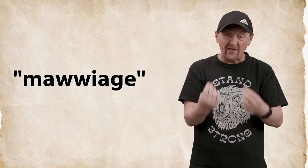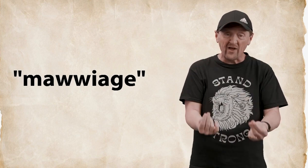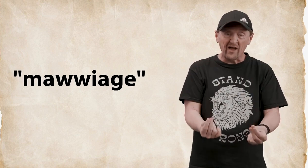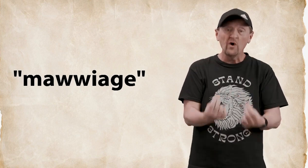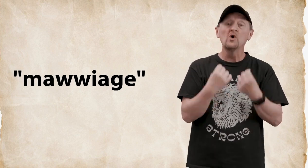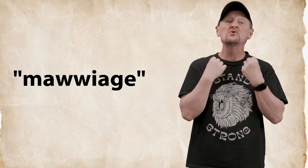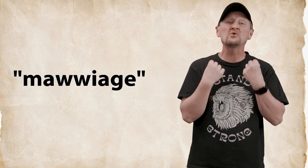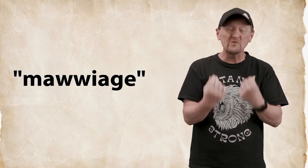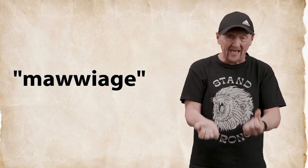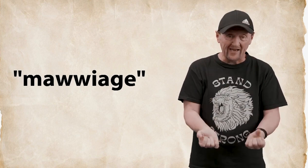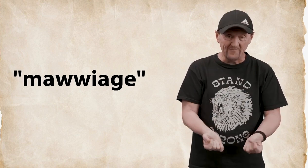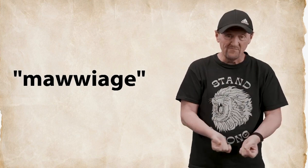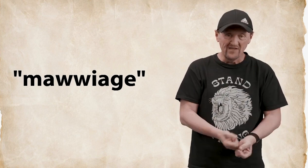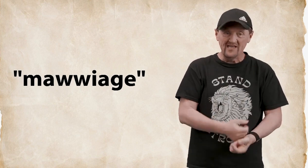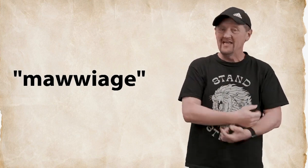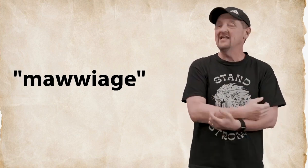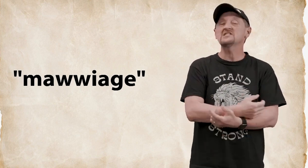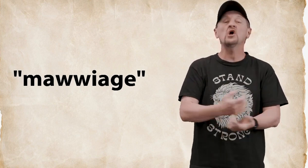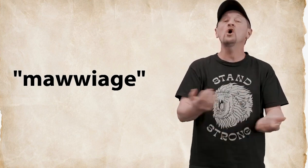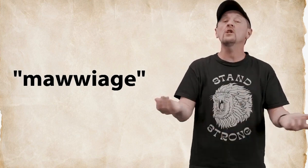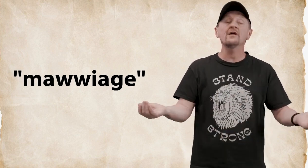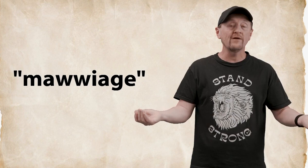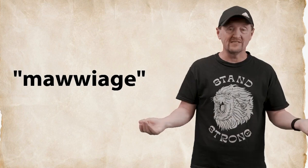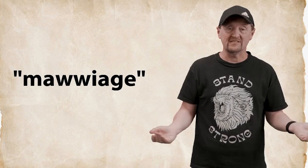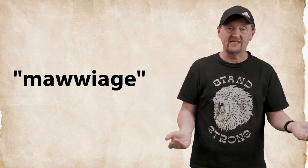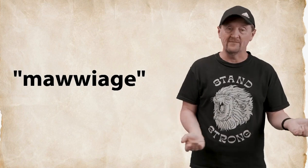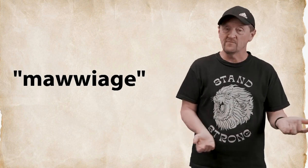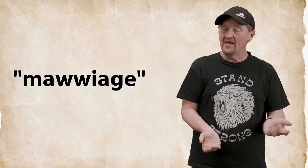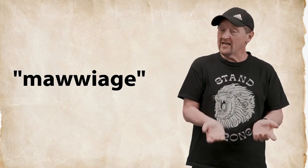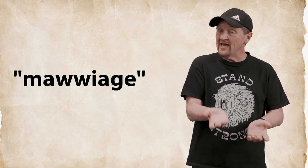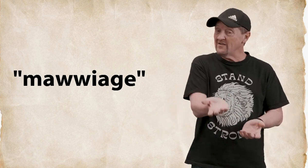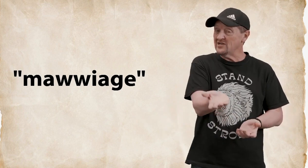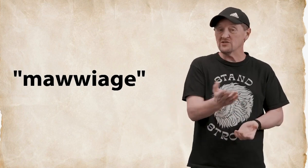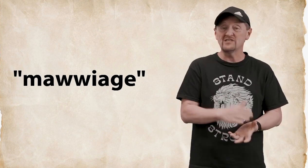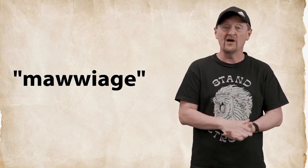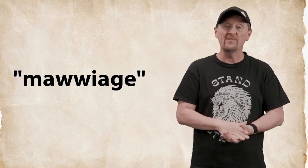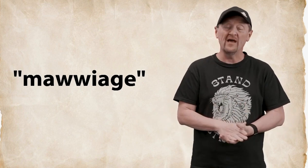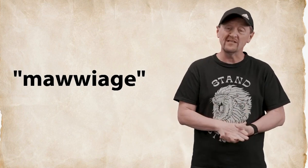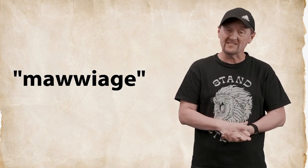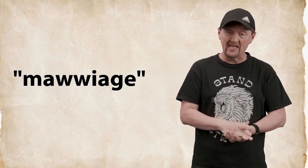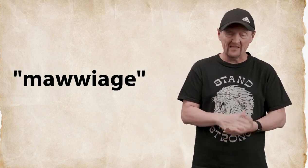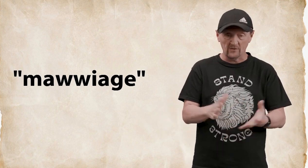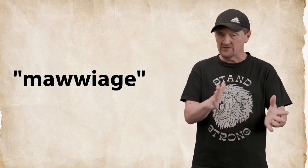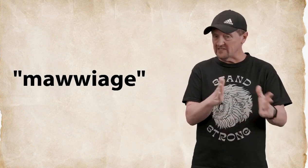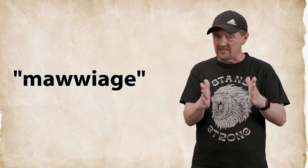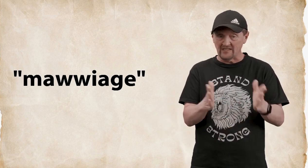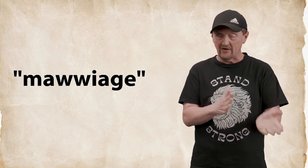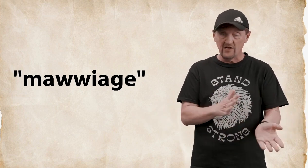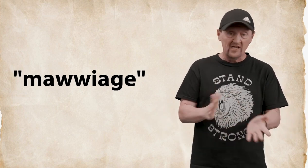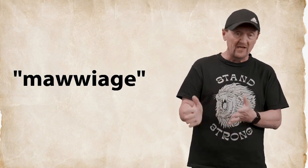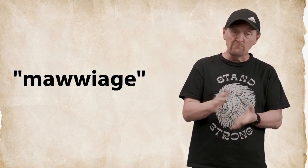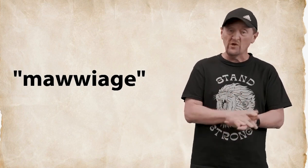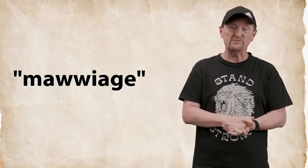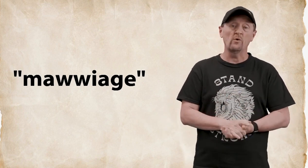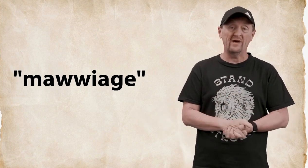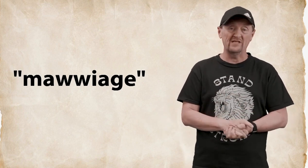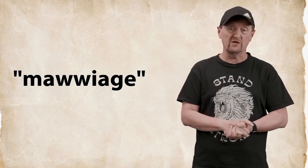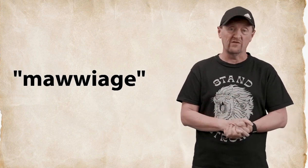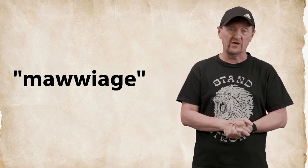today and it's a hilarious scene and I've actually done that that little scene there in multiple weddings over the years